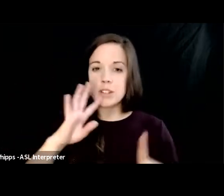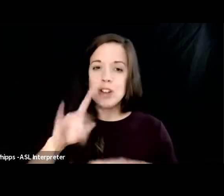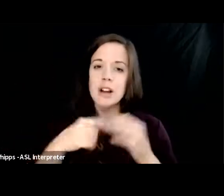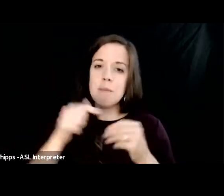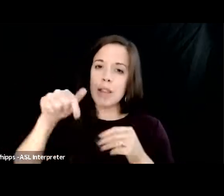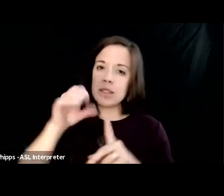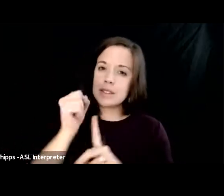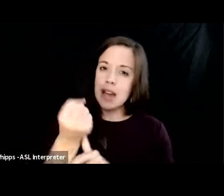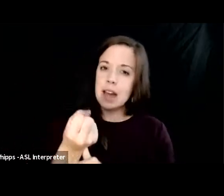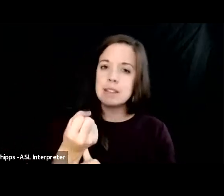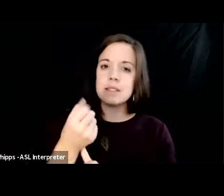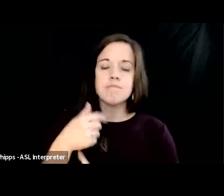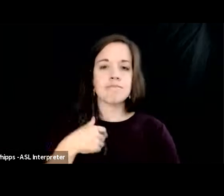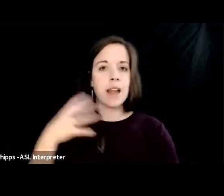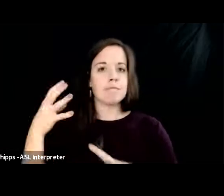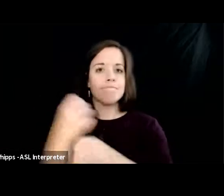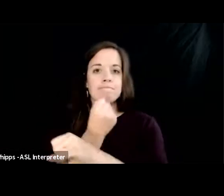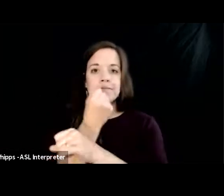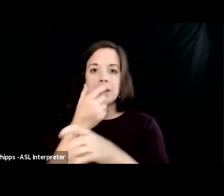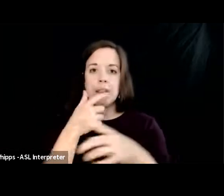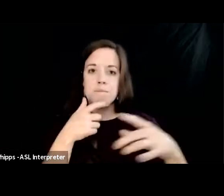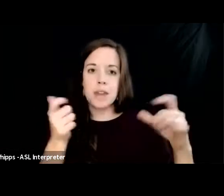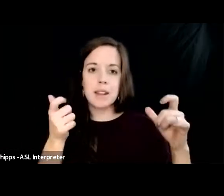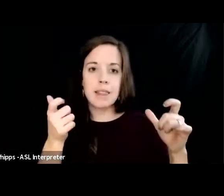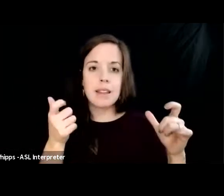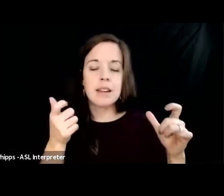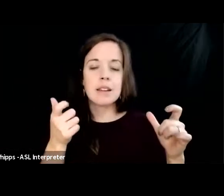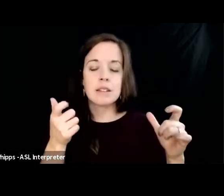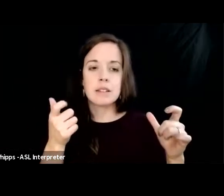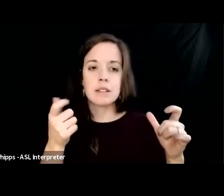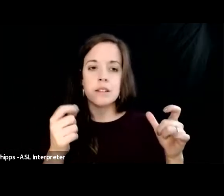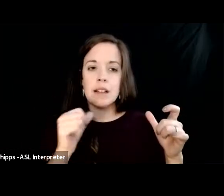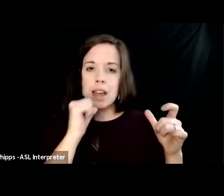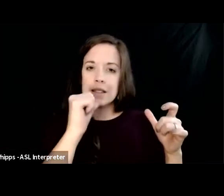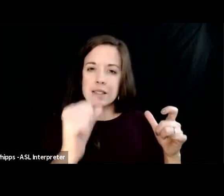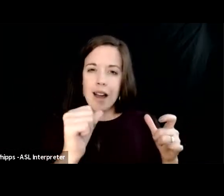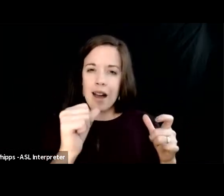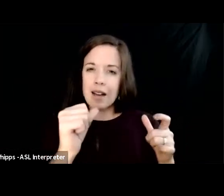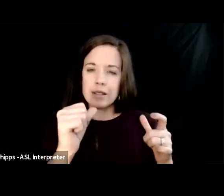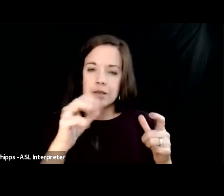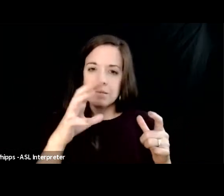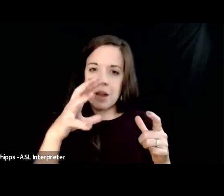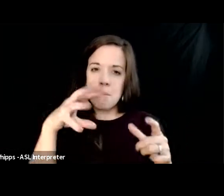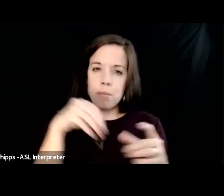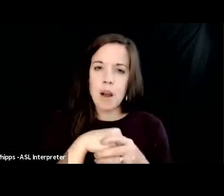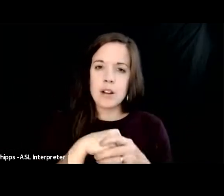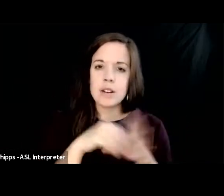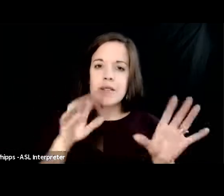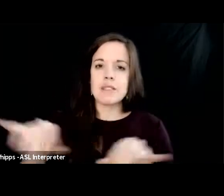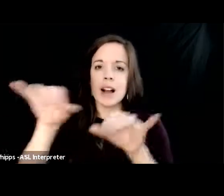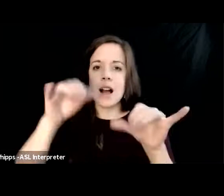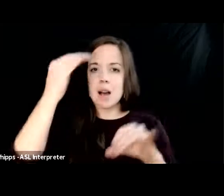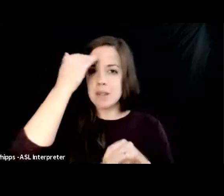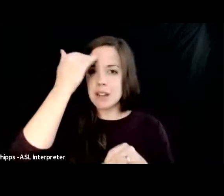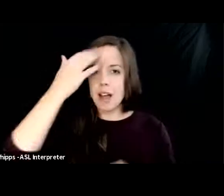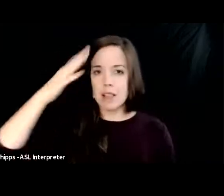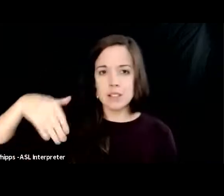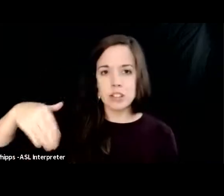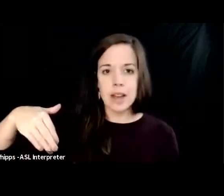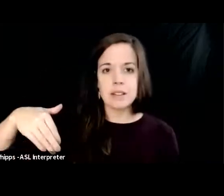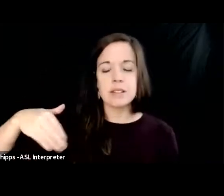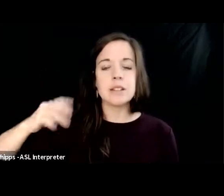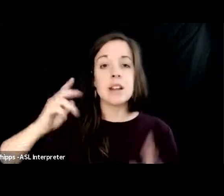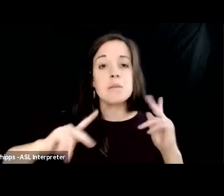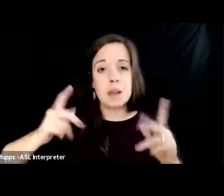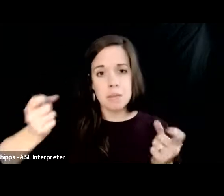case i jump at it immediately because it's not part of the of common knowledge yet people understand